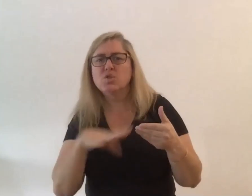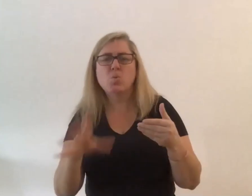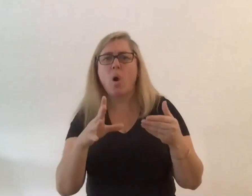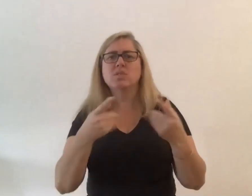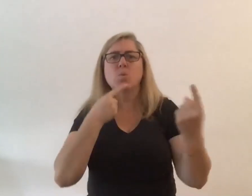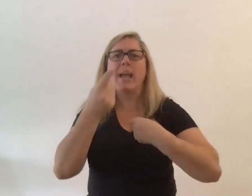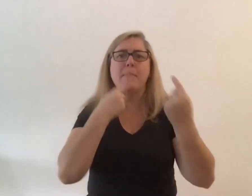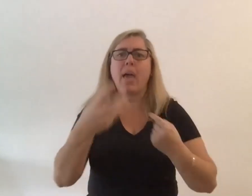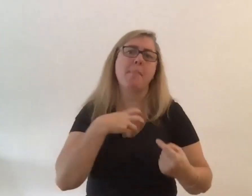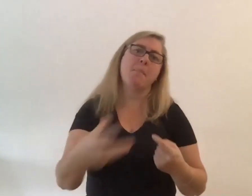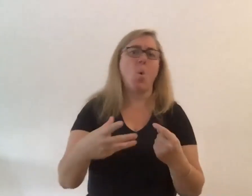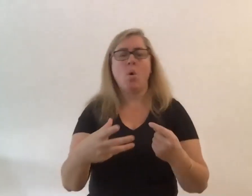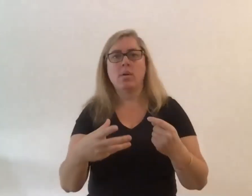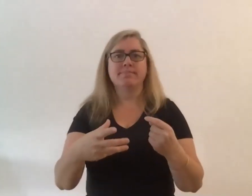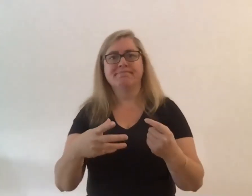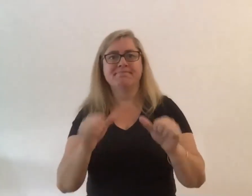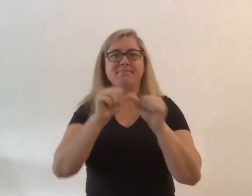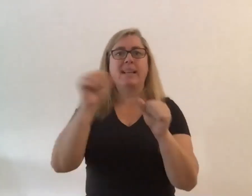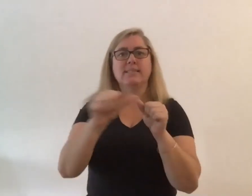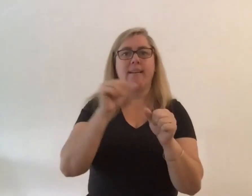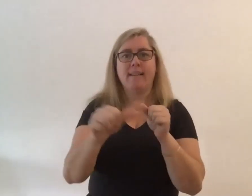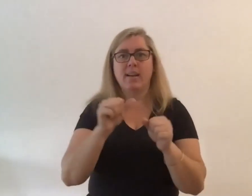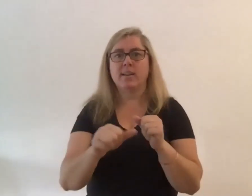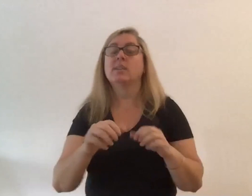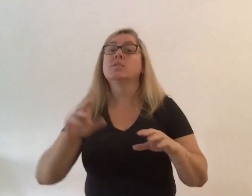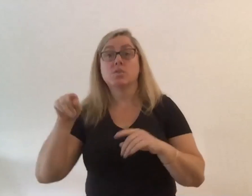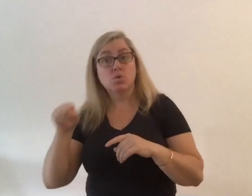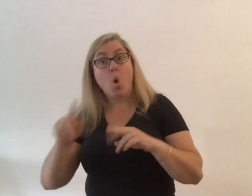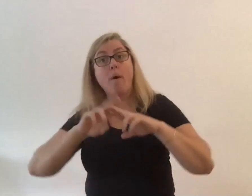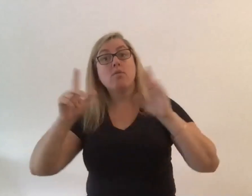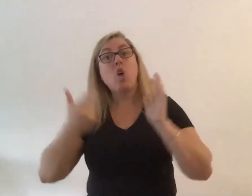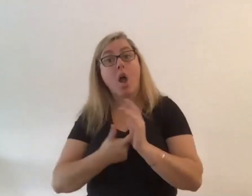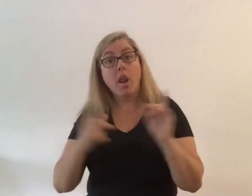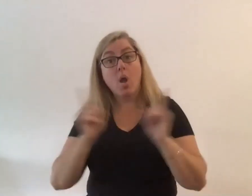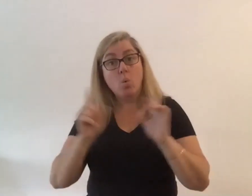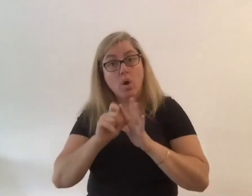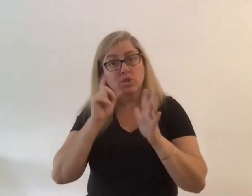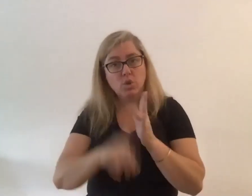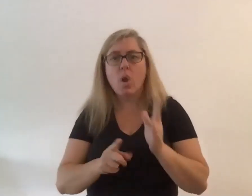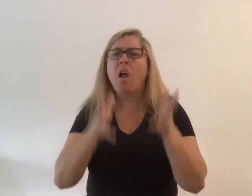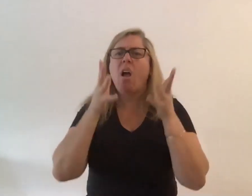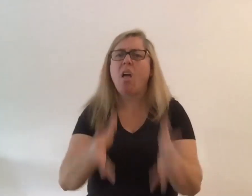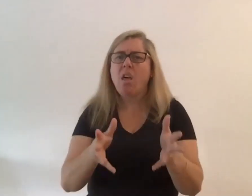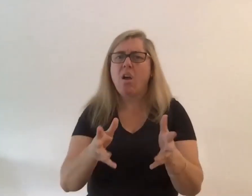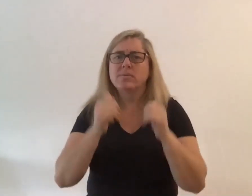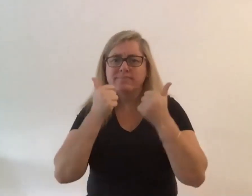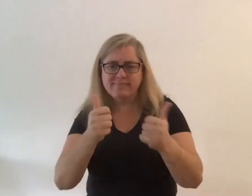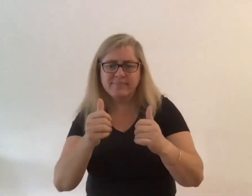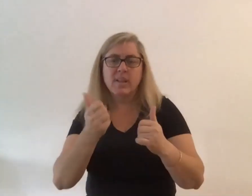yeah on the fridays we're going to start to a lot of those kind of great future conversations have been happening through the